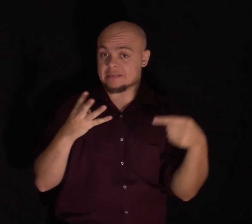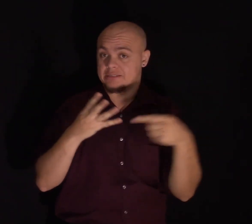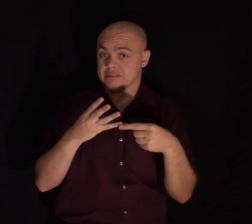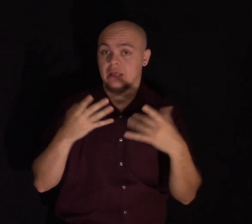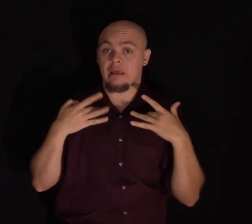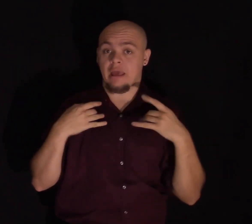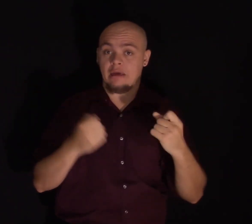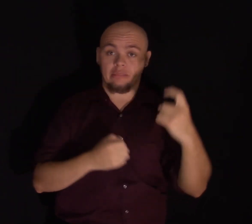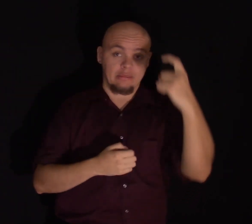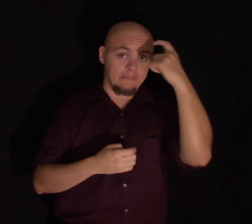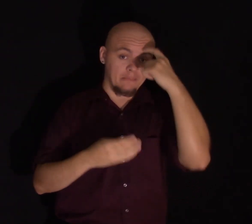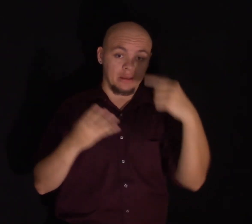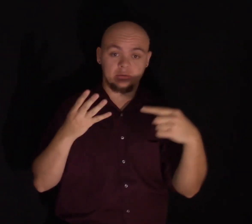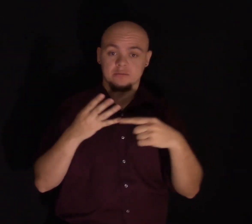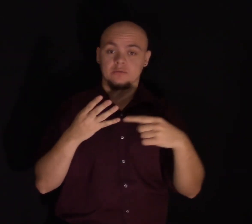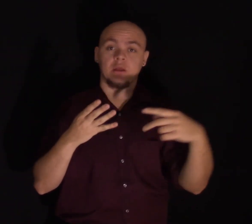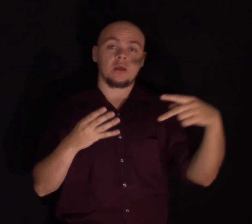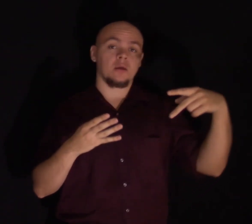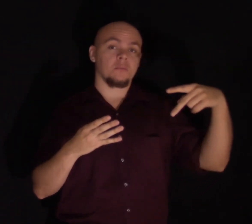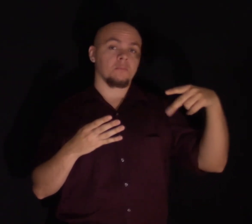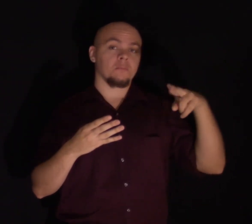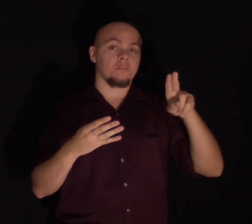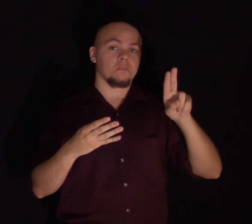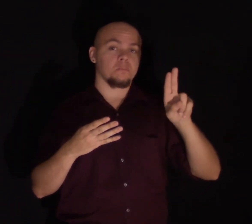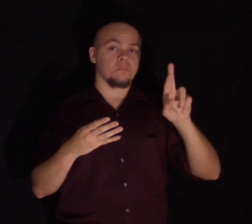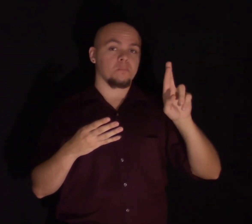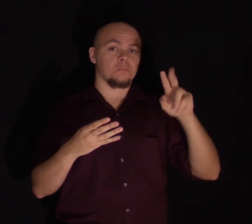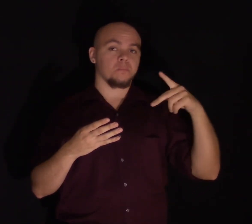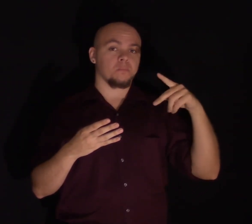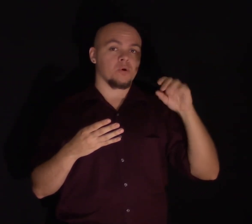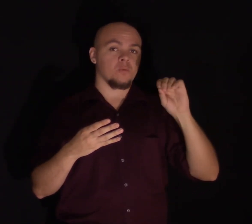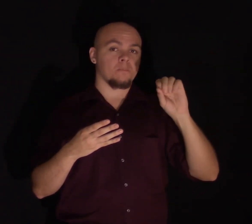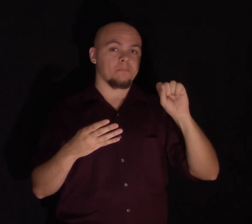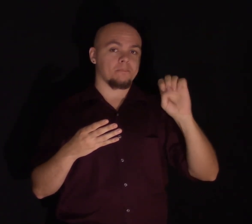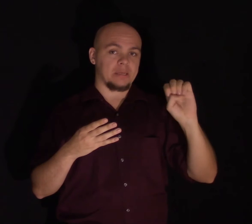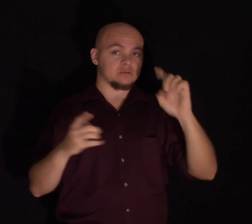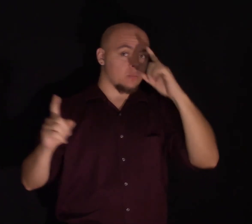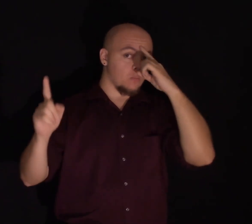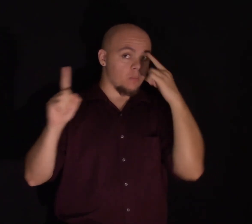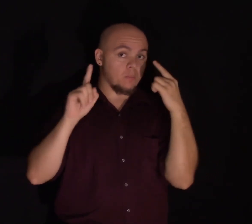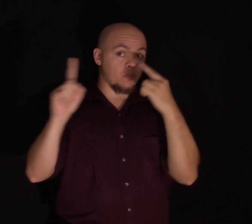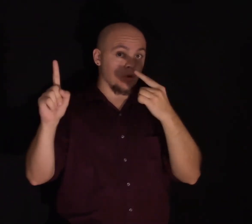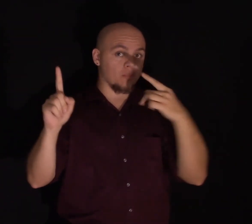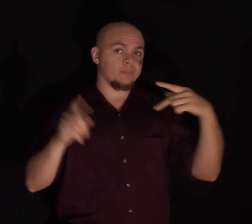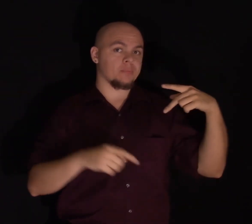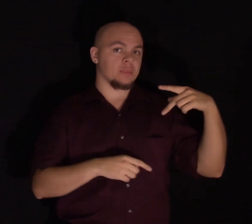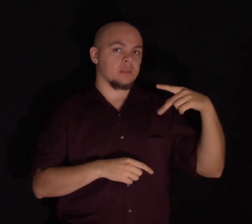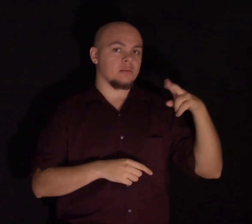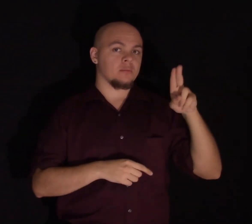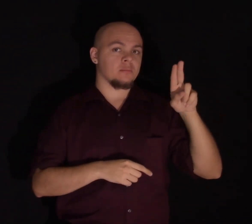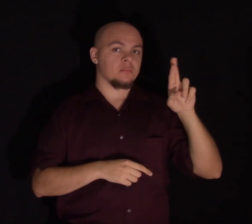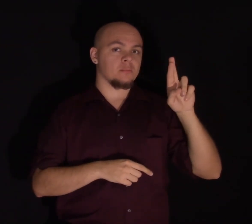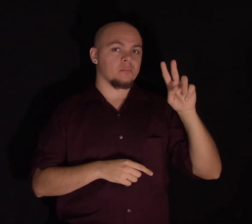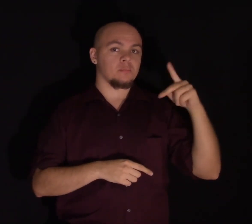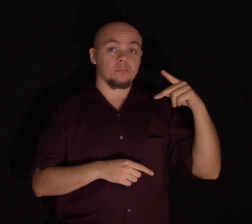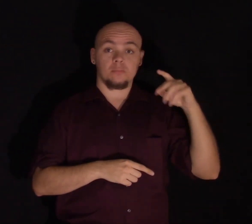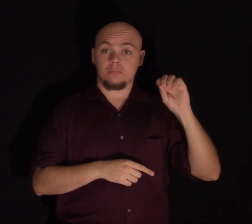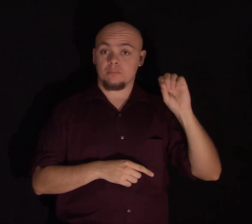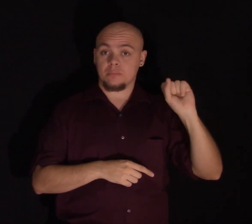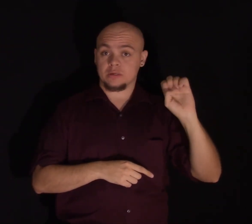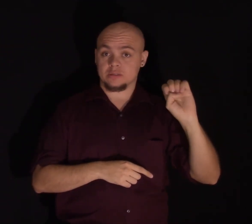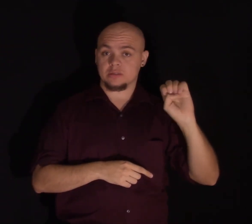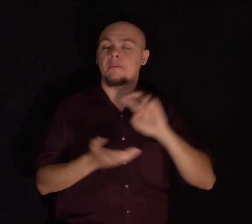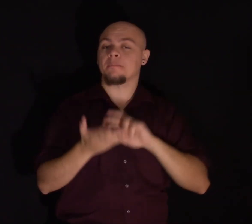healthy mind is purpose. And here, we're talking about having a sense that our life is headed in a